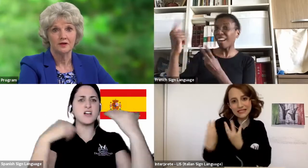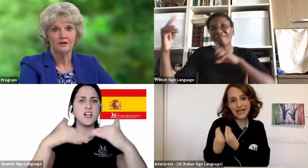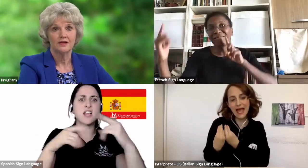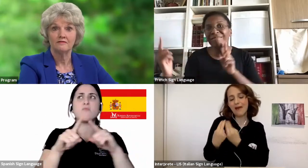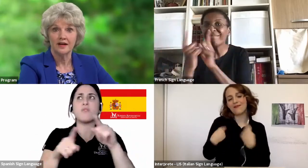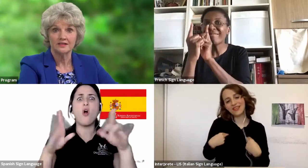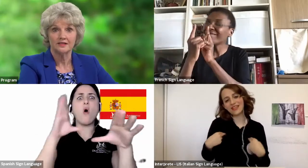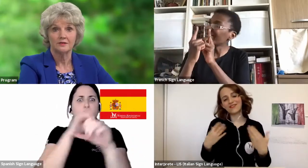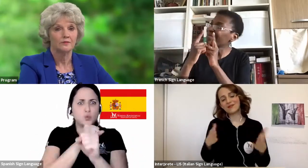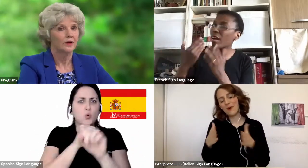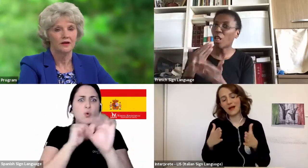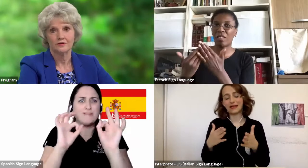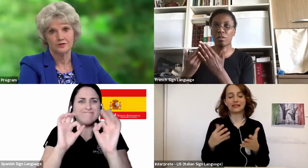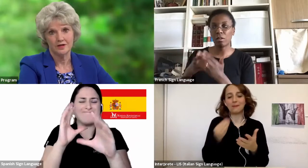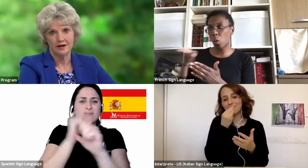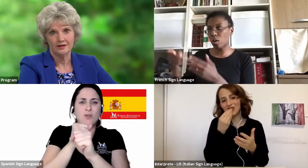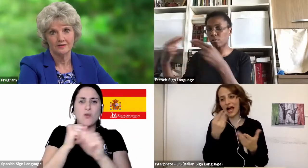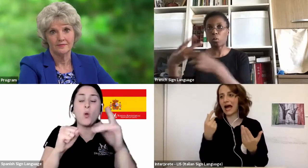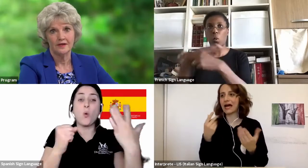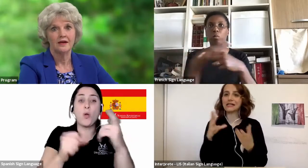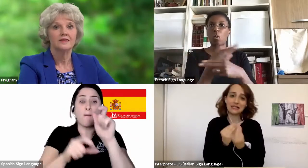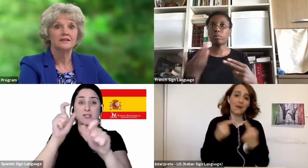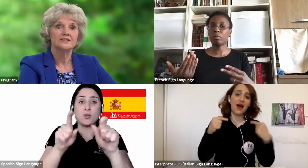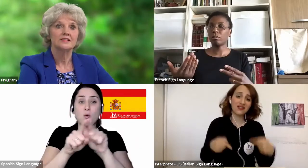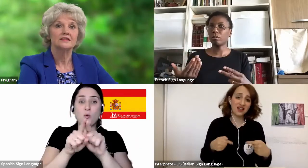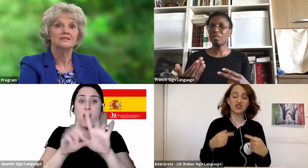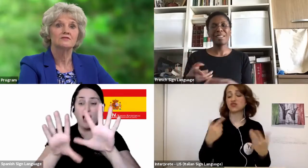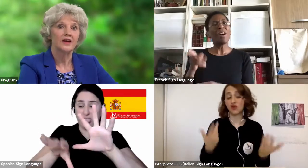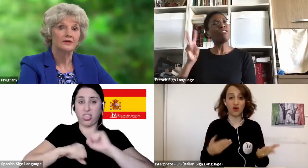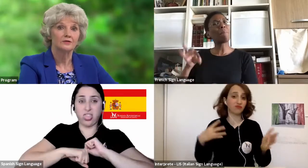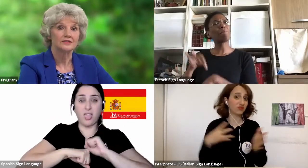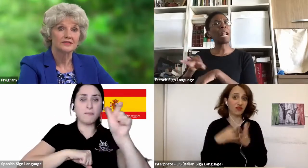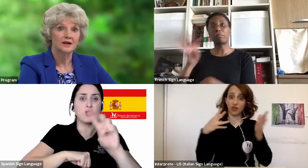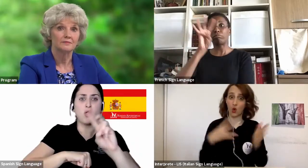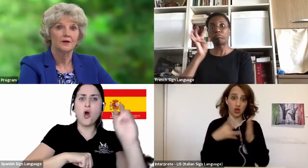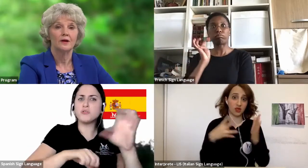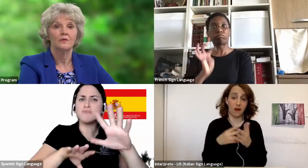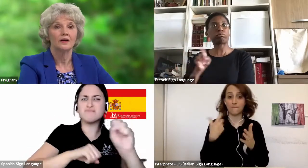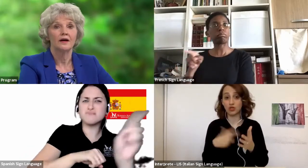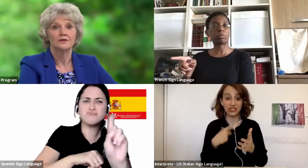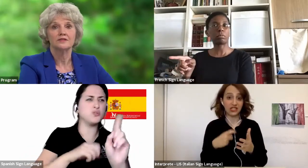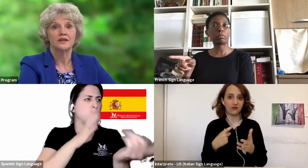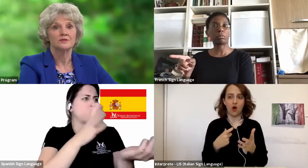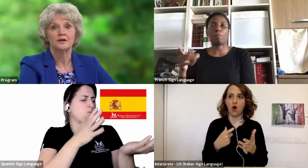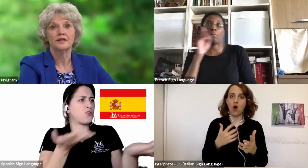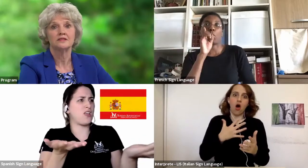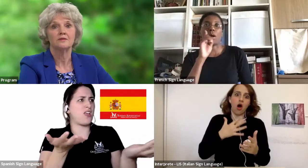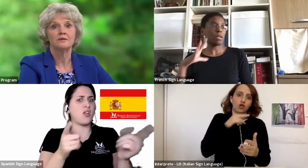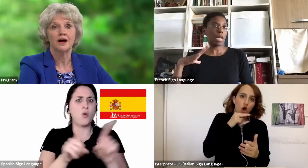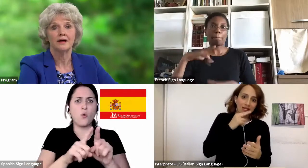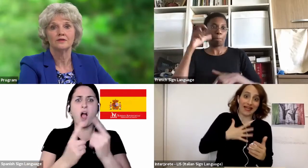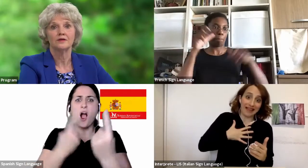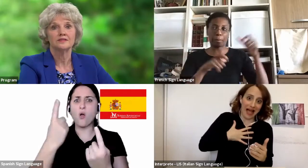some people are infected, while others are not. The disease is fatal to some, while others experience